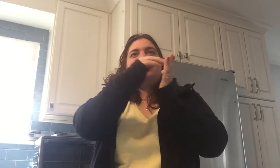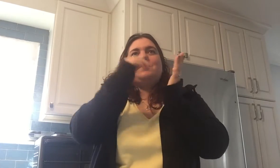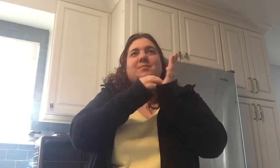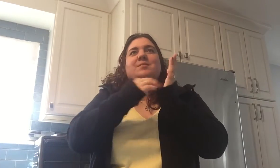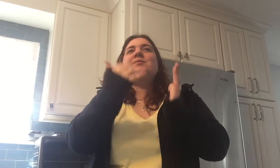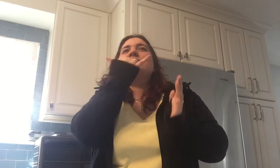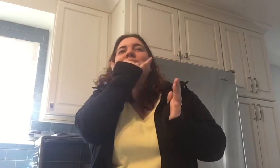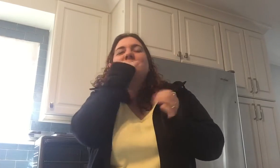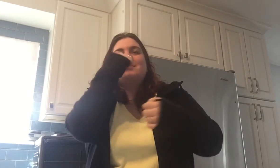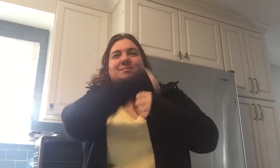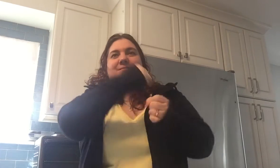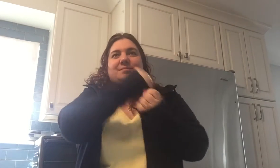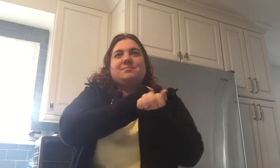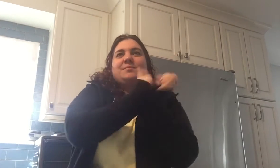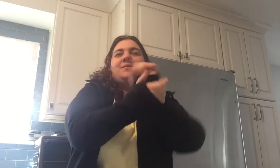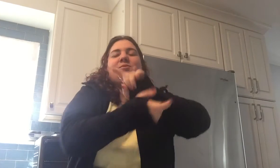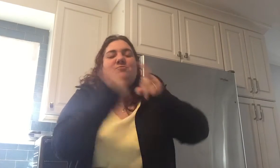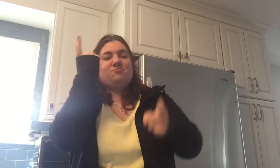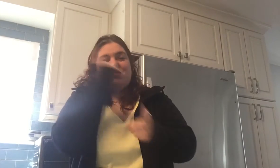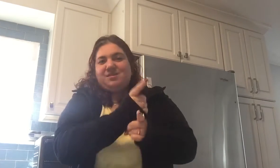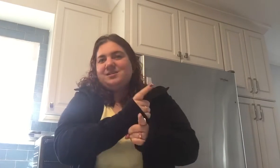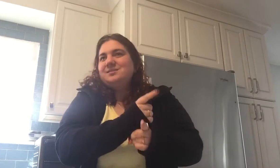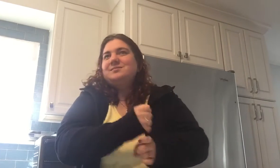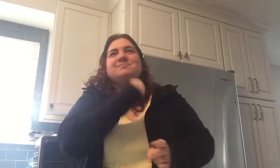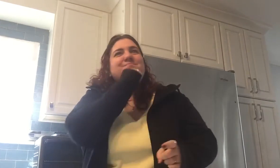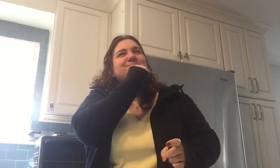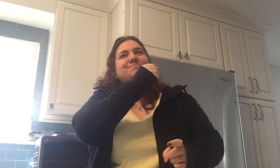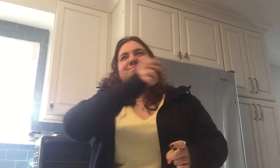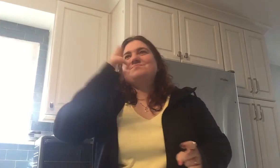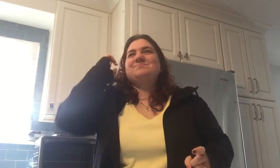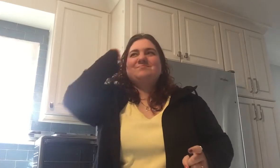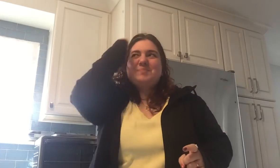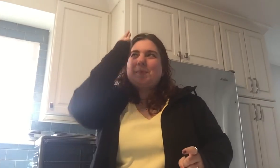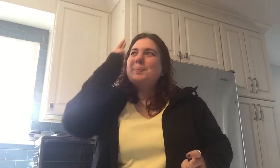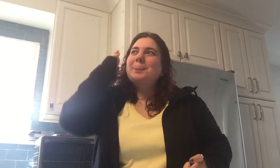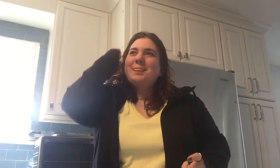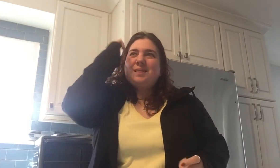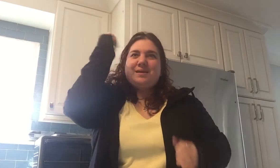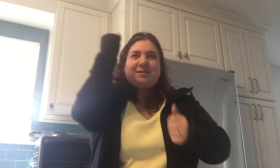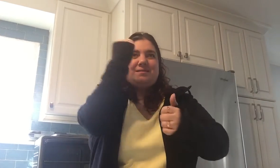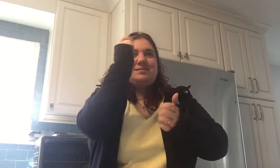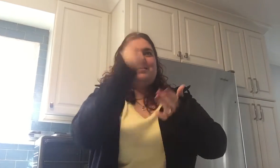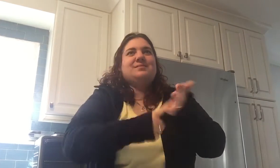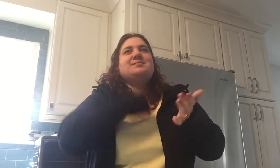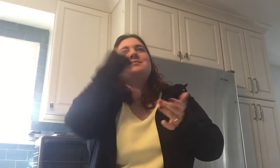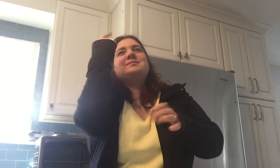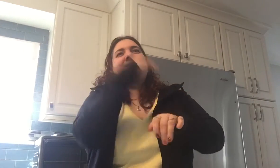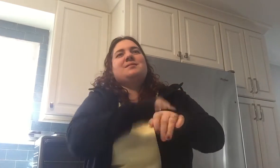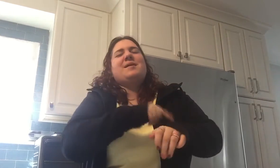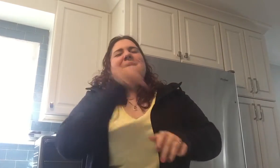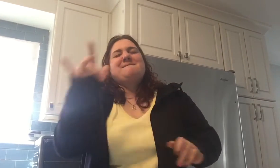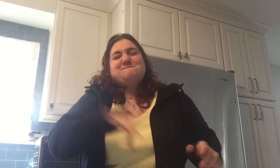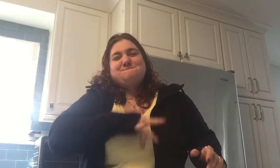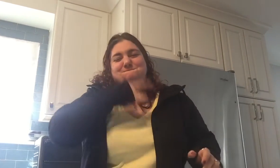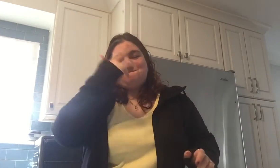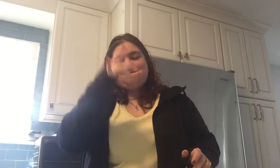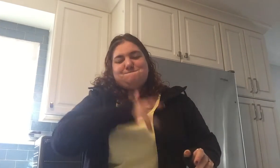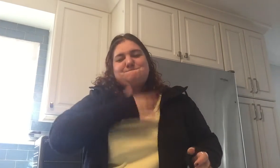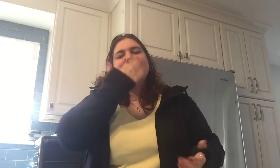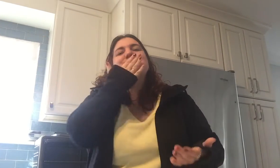many wrongs make a right I don't know the reason Sometimes it just